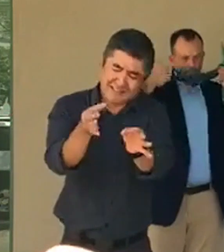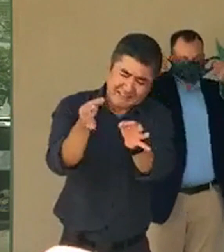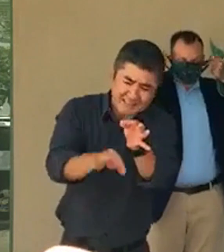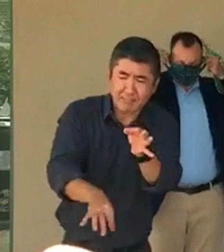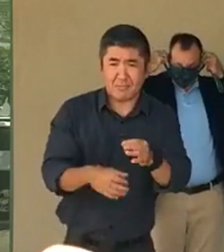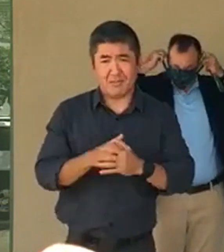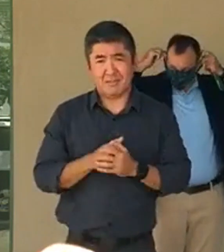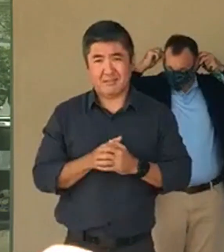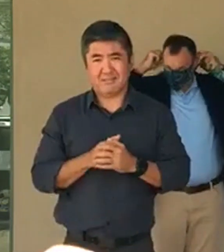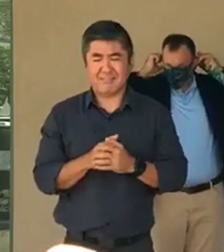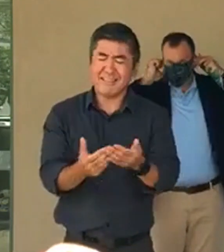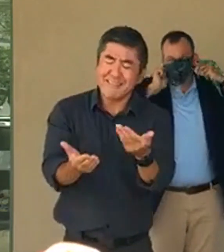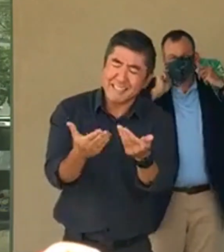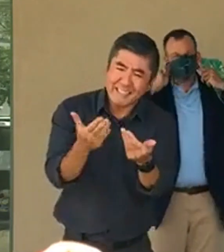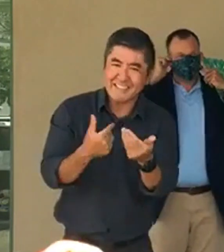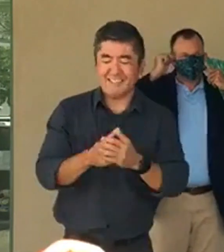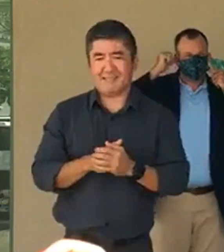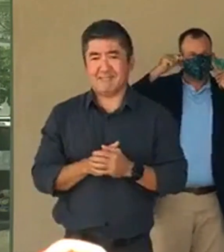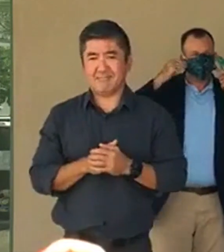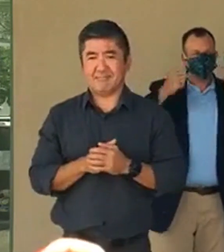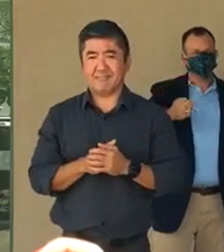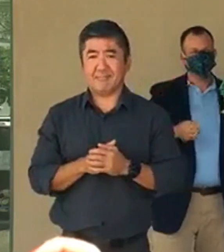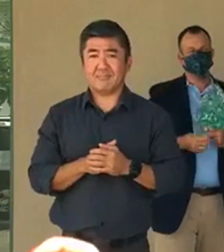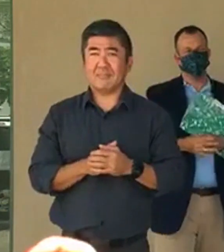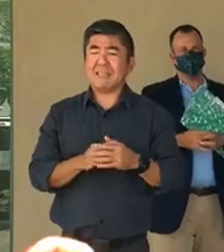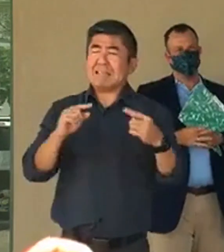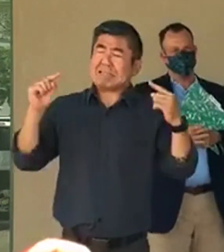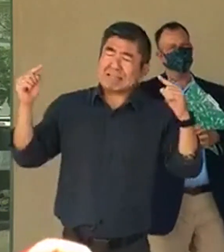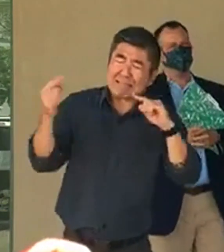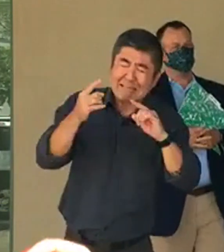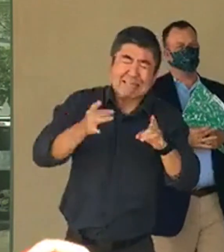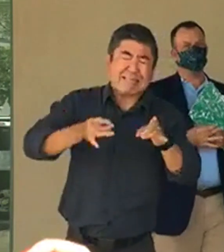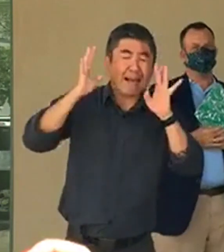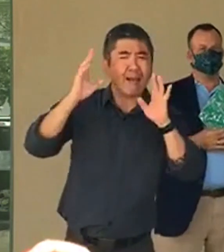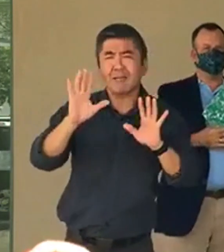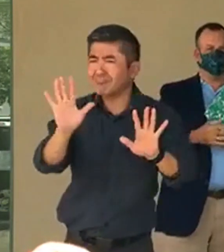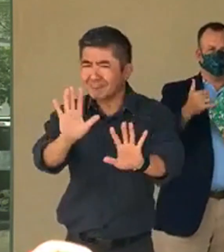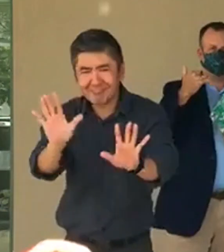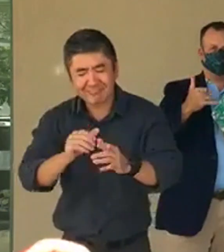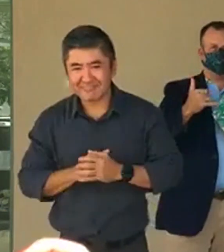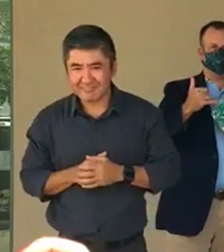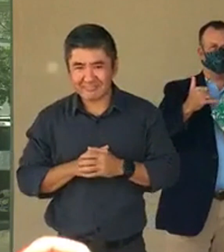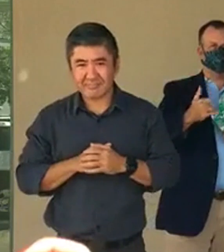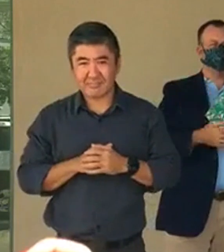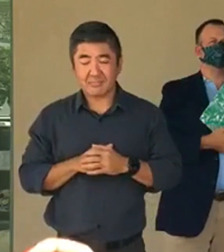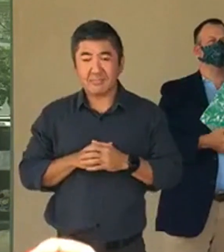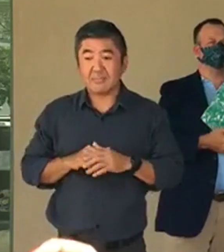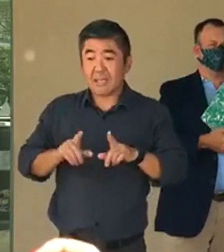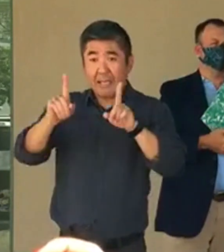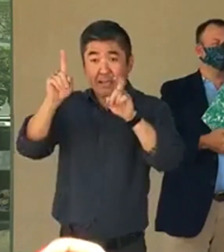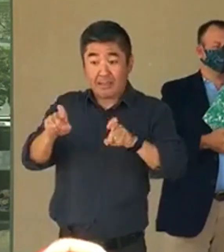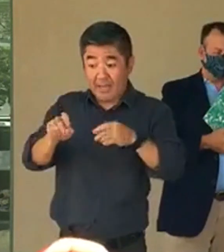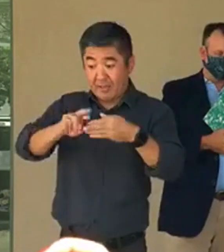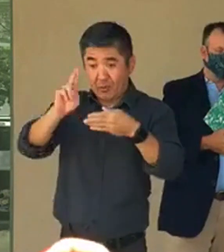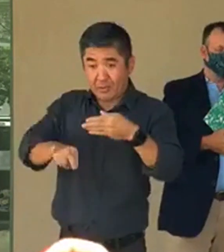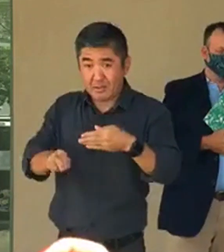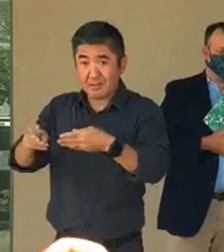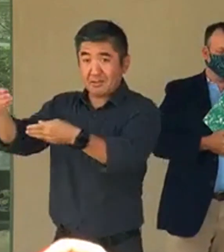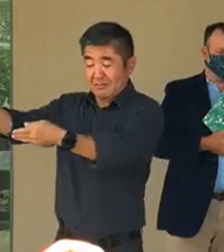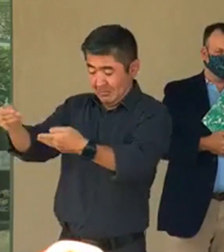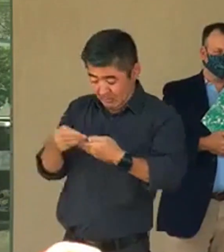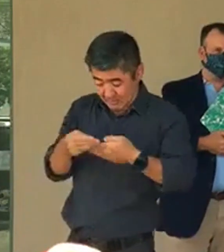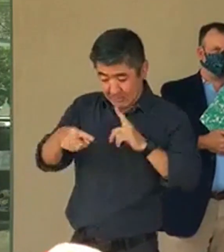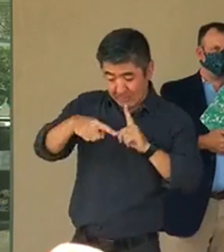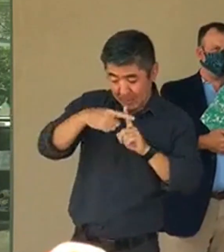simple, easy. It does not hurt at all. And you will get your test results back in two to three days because